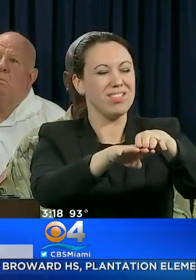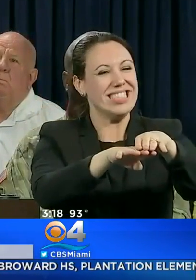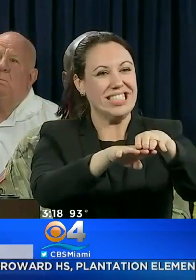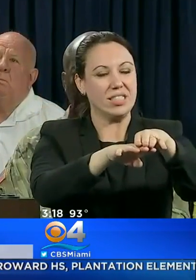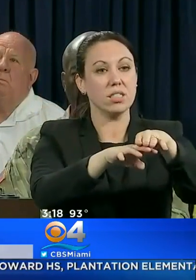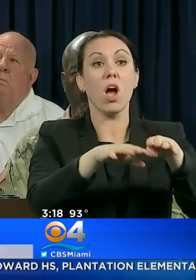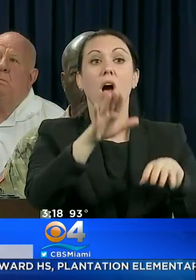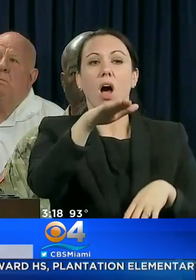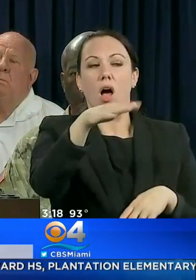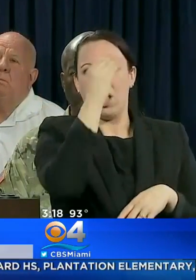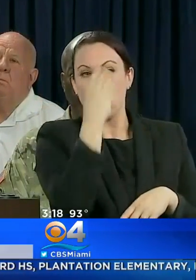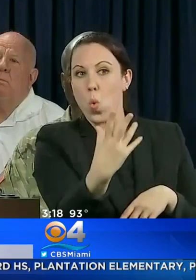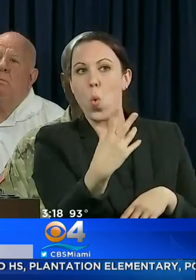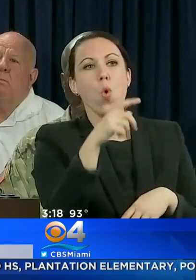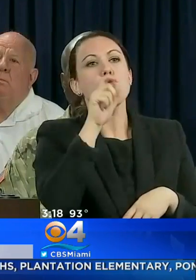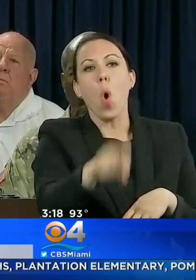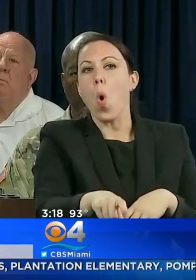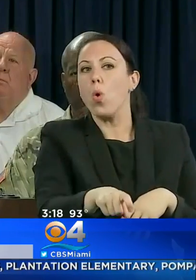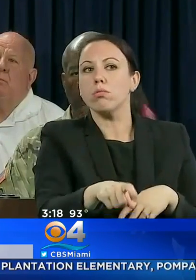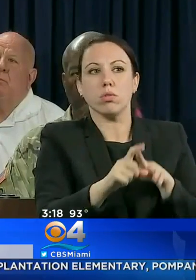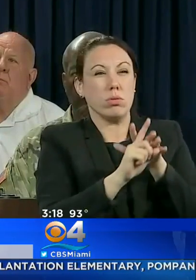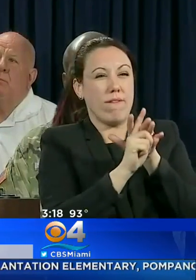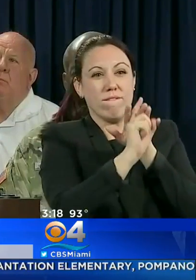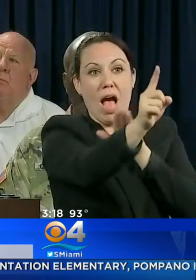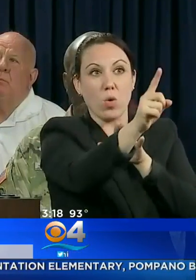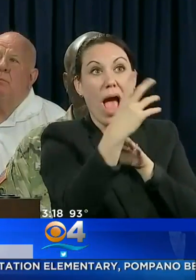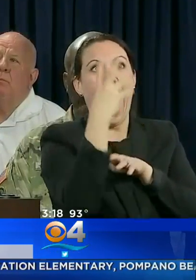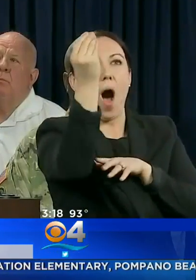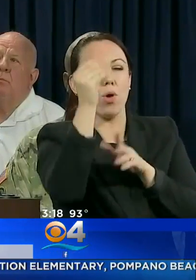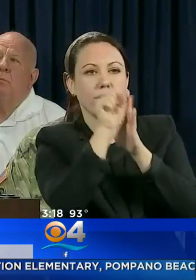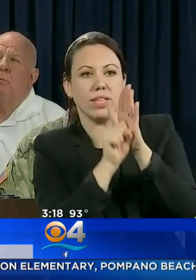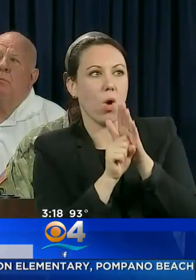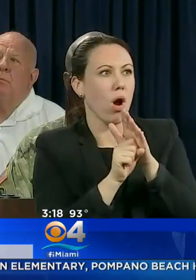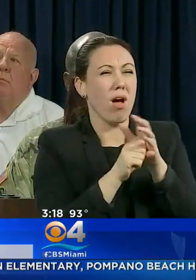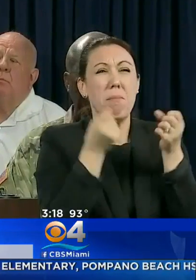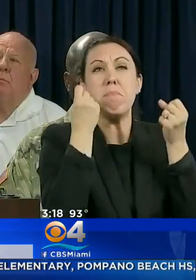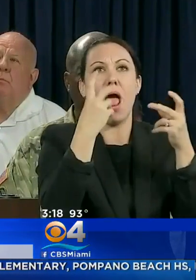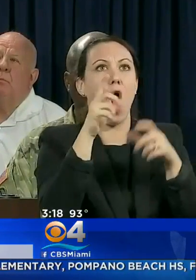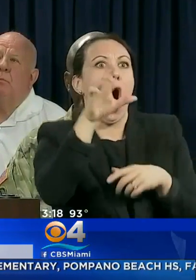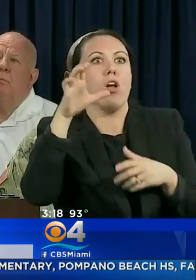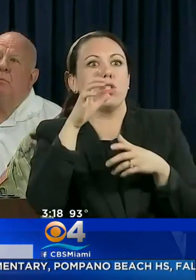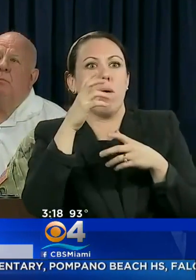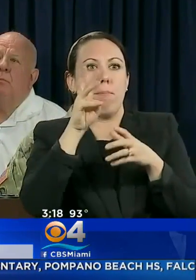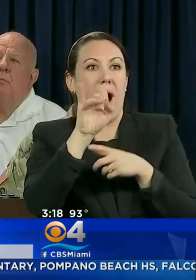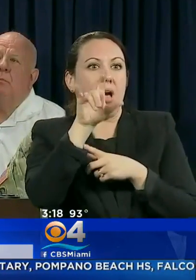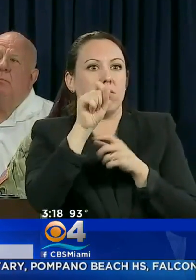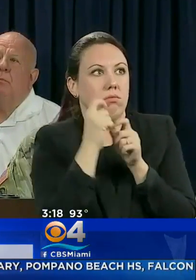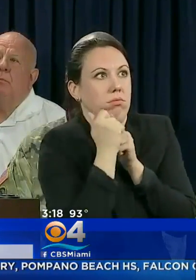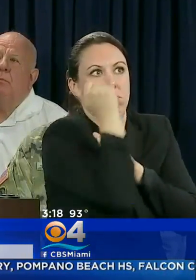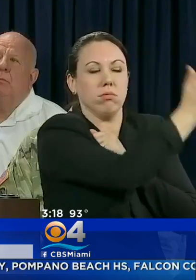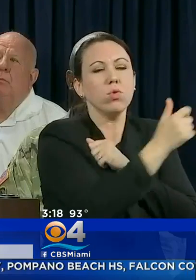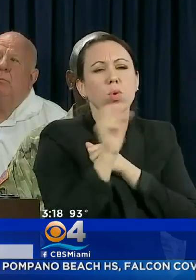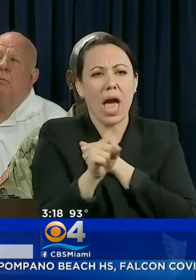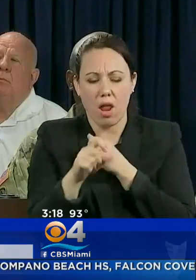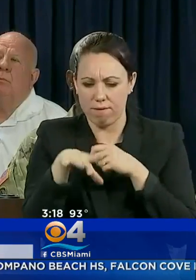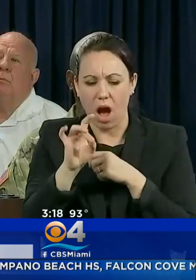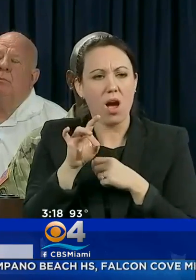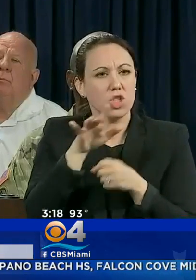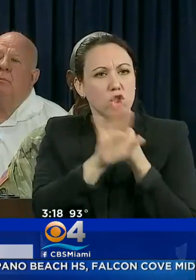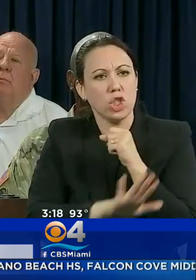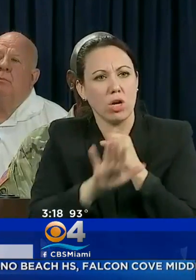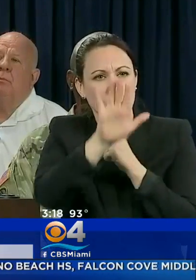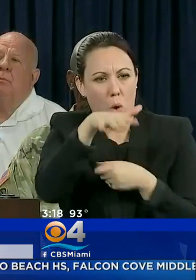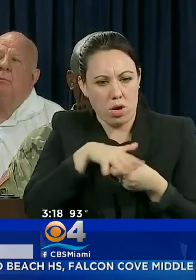YOU DO NOT NEED TO EVACUATE OUT OF THE STATE OR HUNDREDS OF MILES AWAY TO BE SAFE. FIND SHELTERS IN YOUR COUNTY. WE'RE COORDINATED WITH